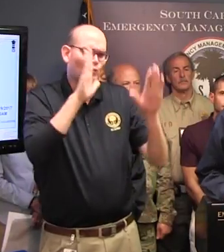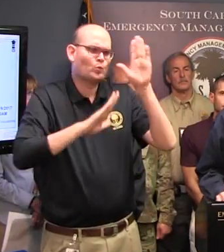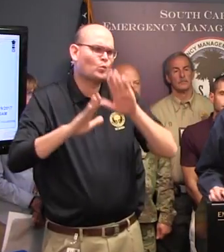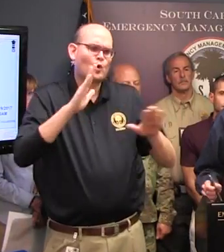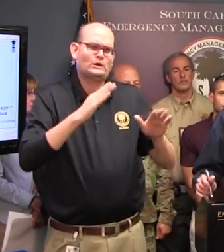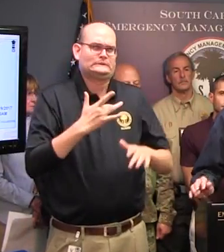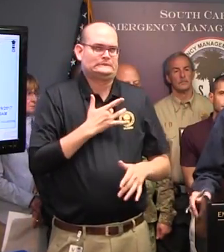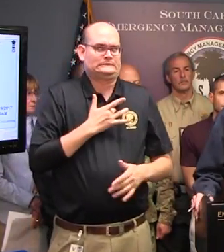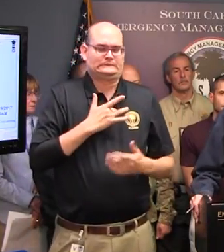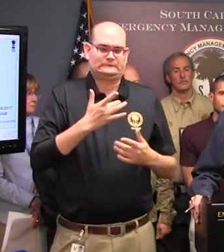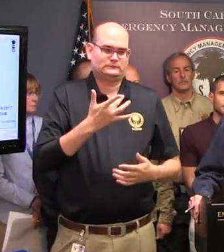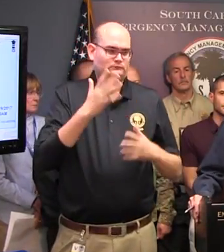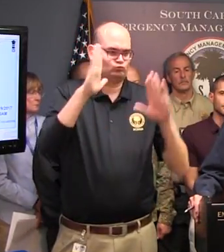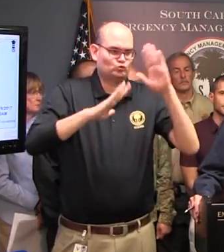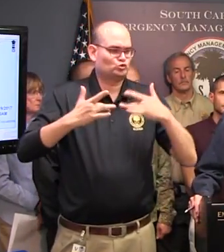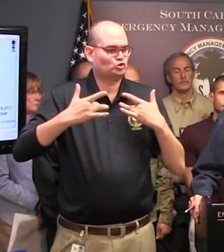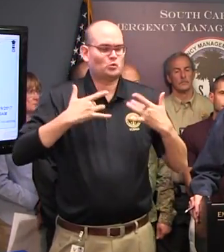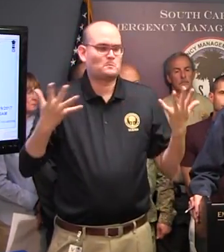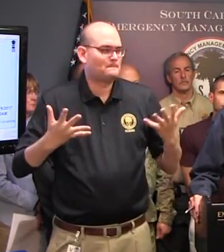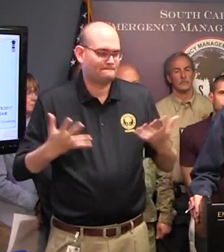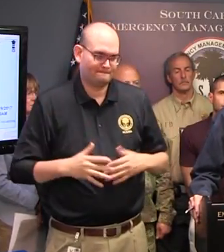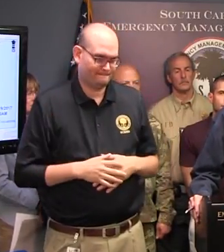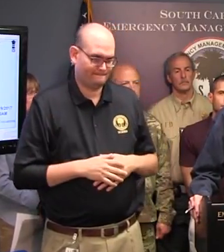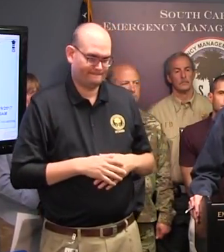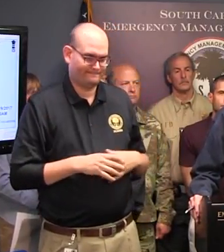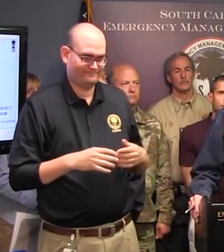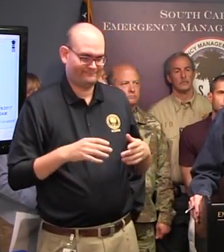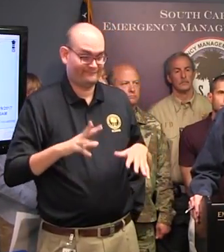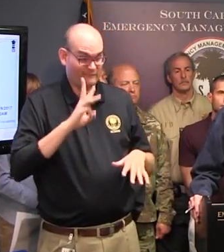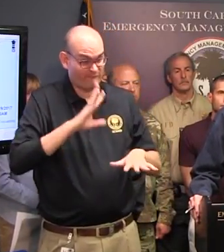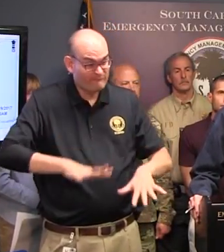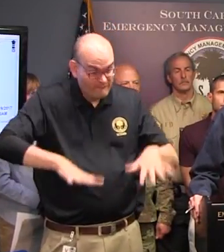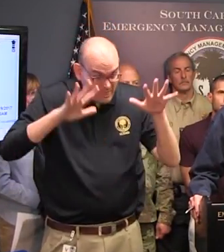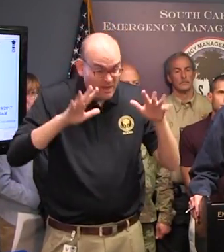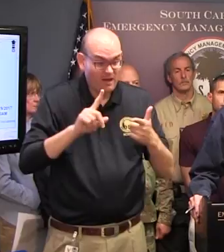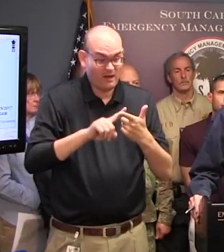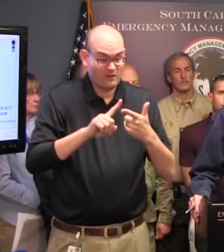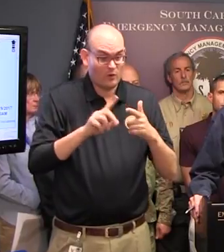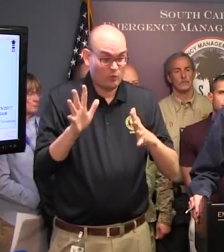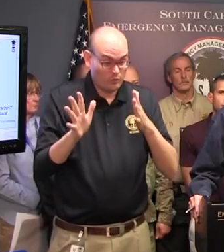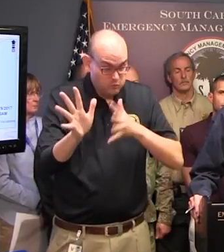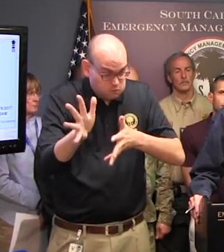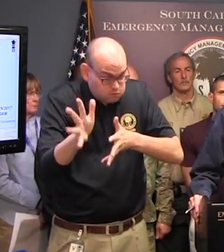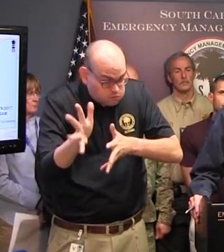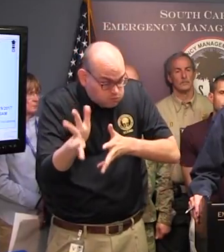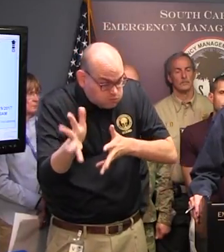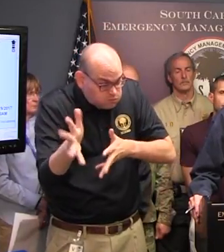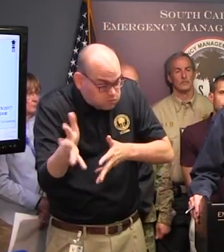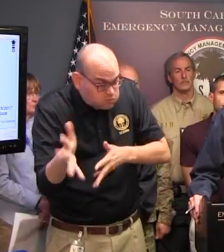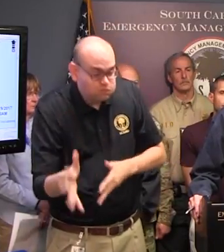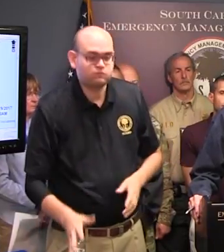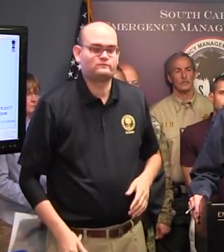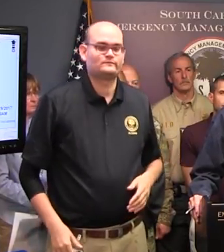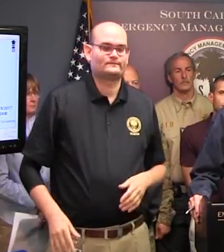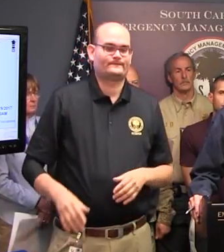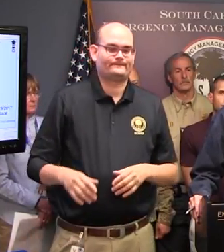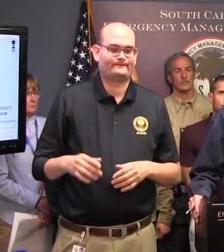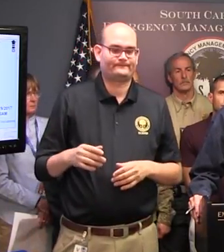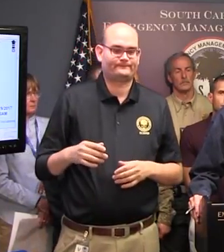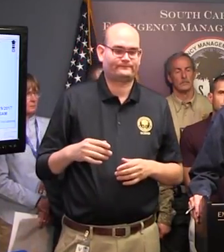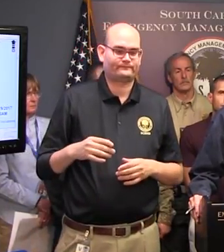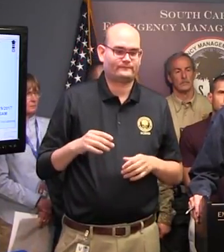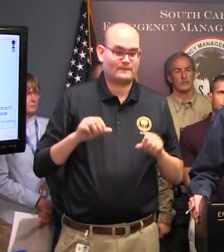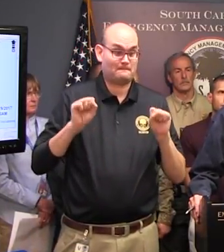Well, when you have flooding and you have winds, you have a great potential for